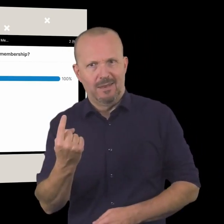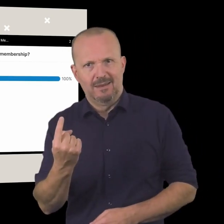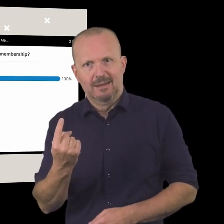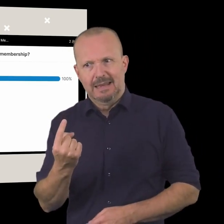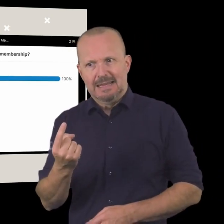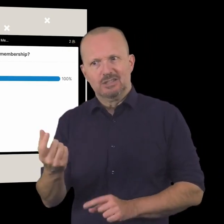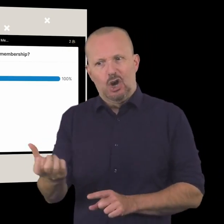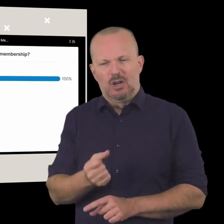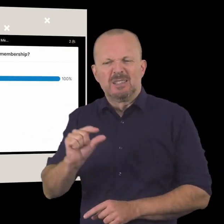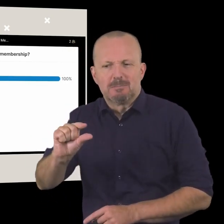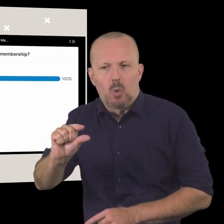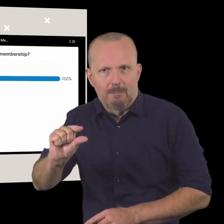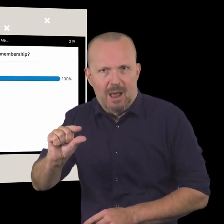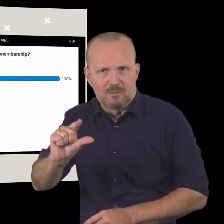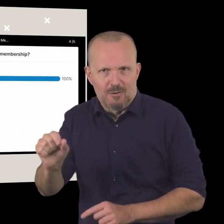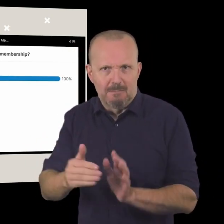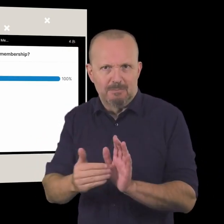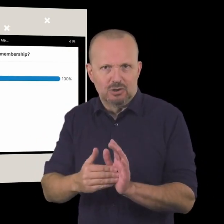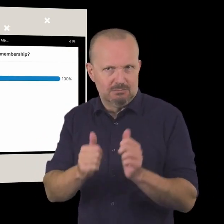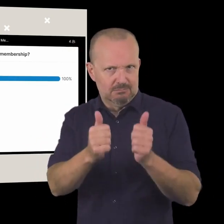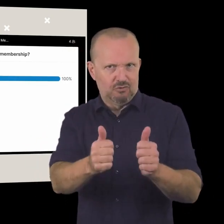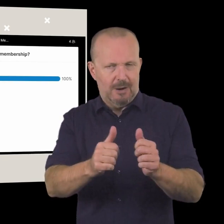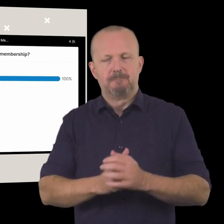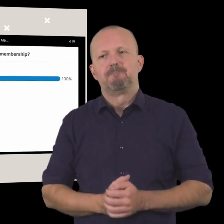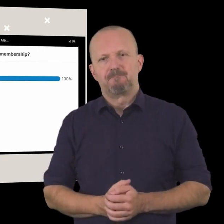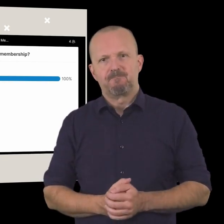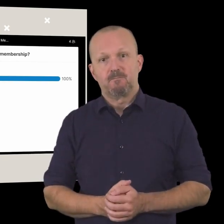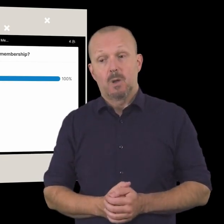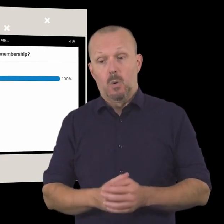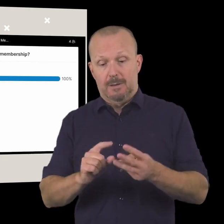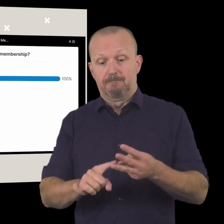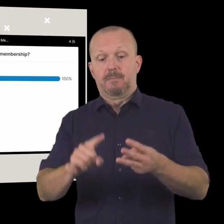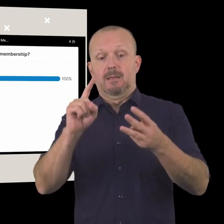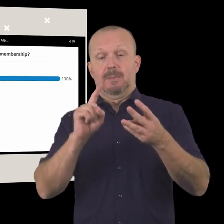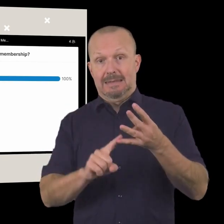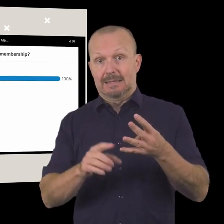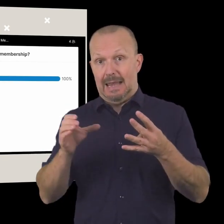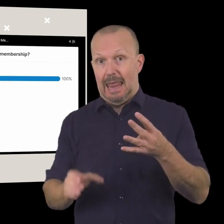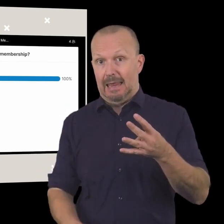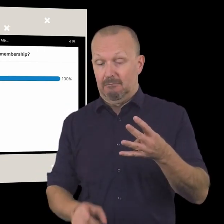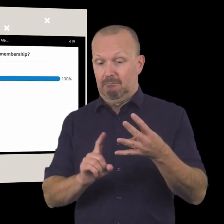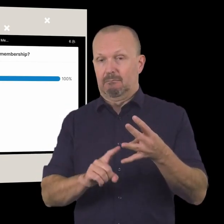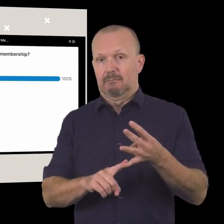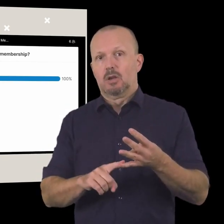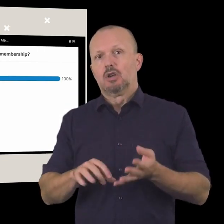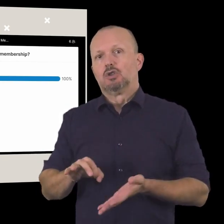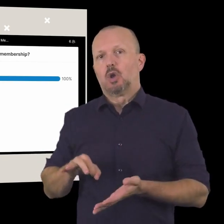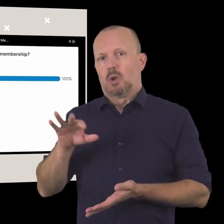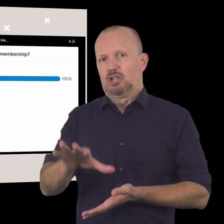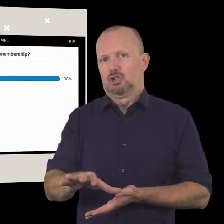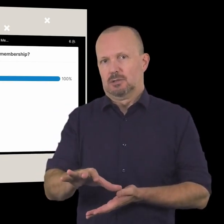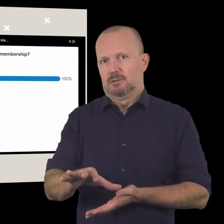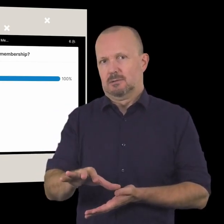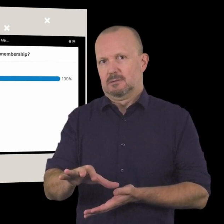so one of you uh is uh uh is earning a small amount uh from membership awesome okay let's focus on the next table leg